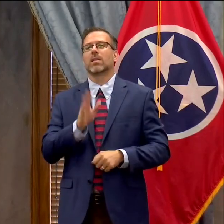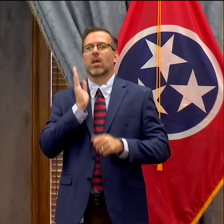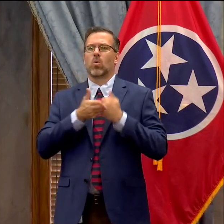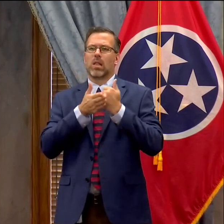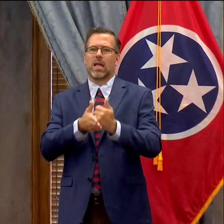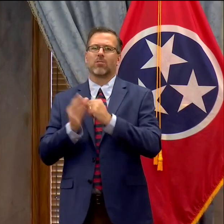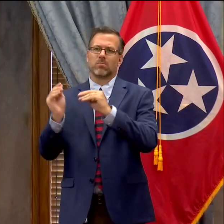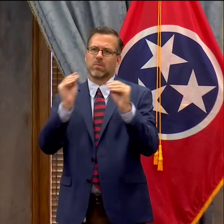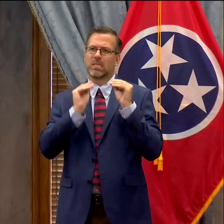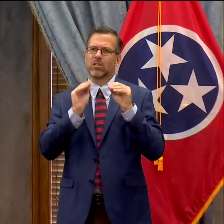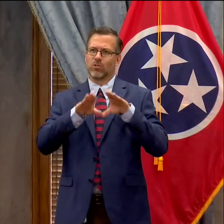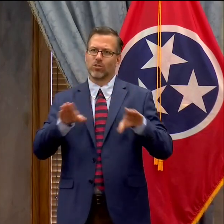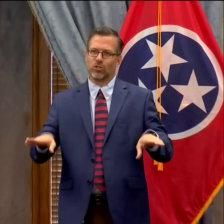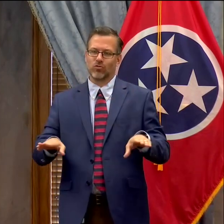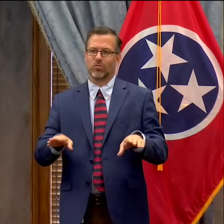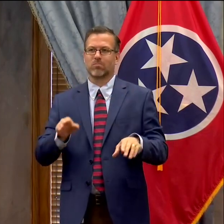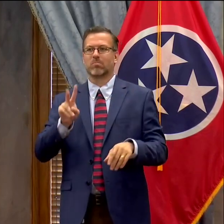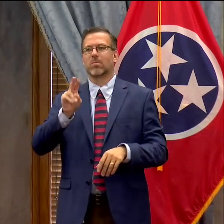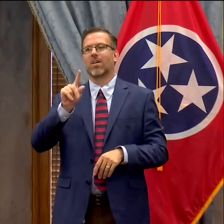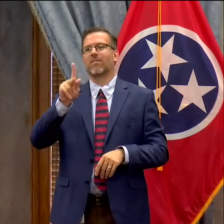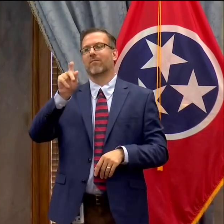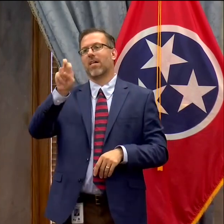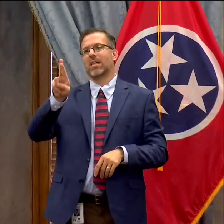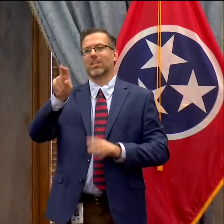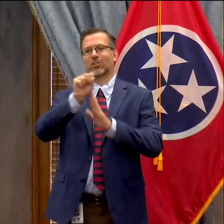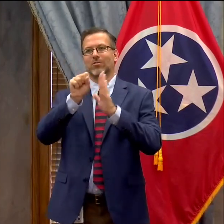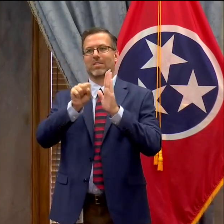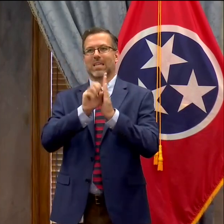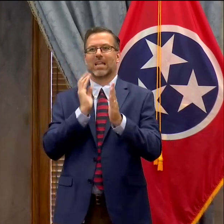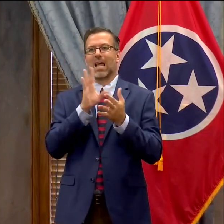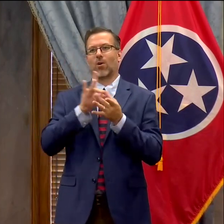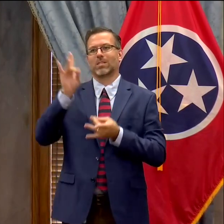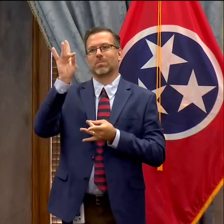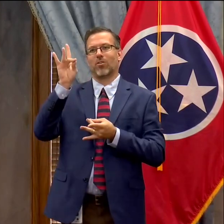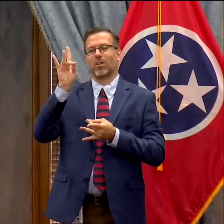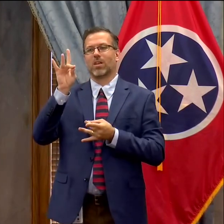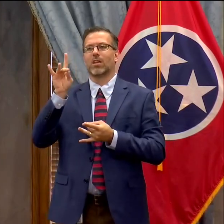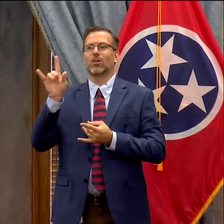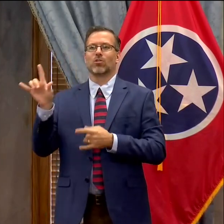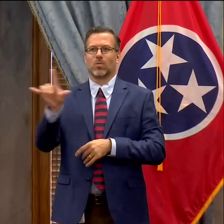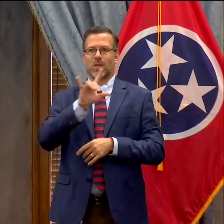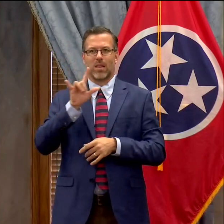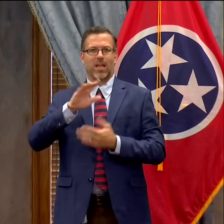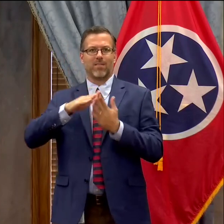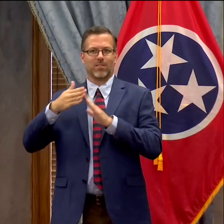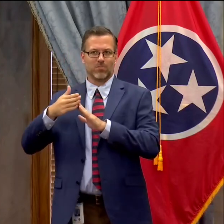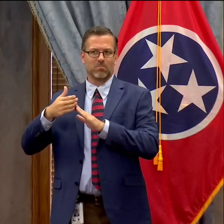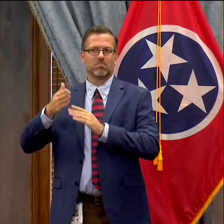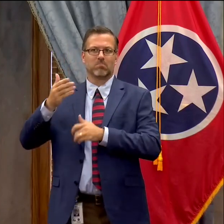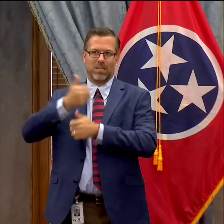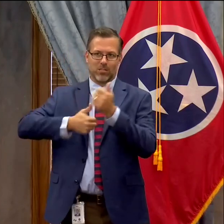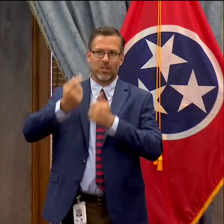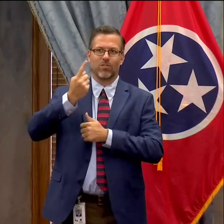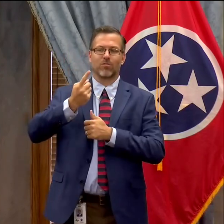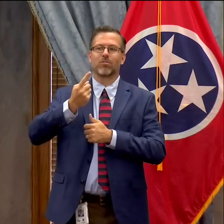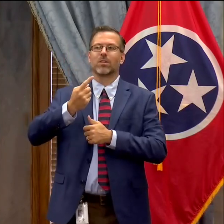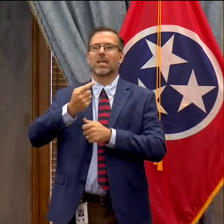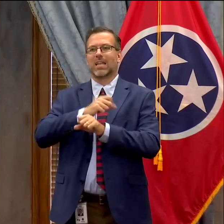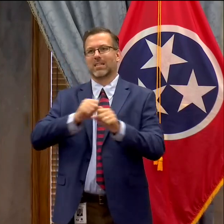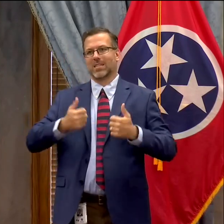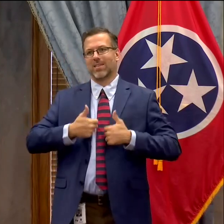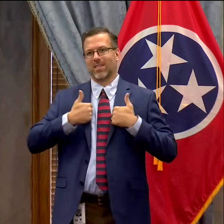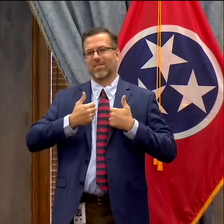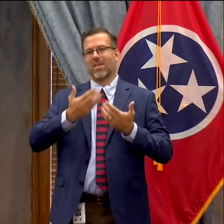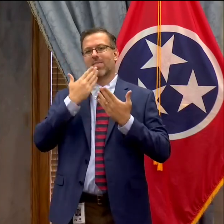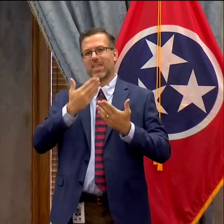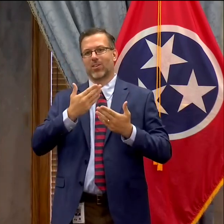the volunteer spirit of our great state Tennessee to love our neighbors and to save lives thank you for having me